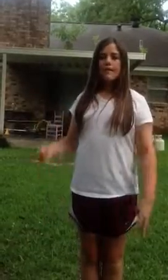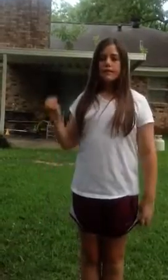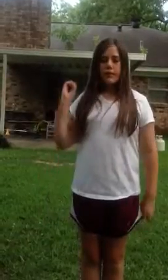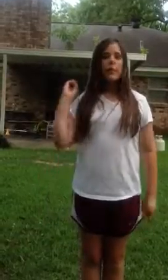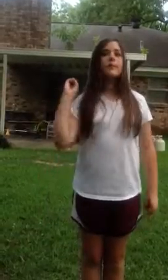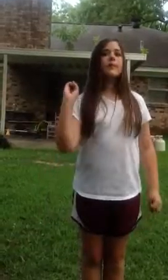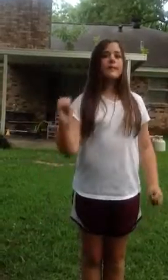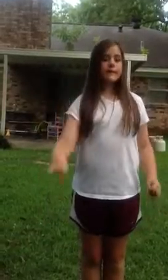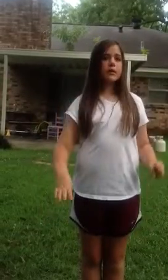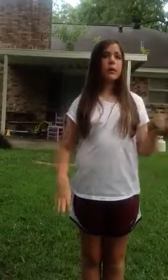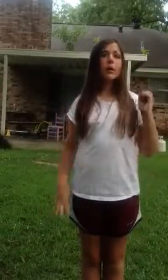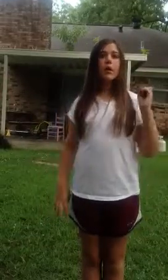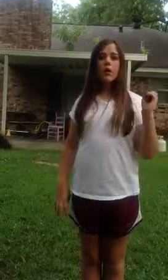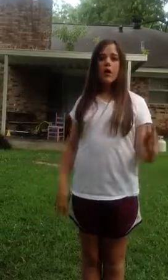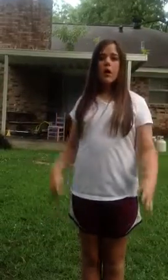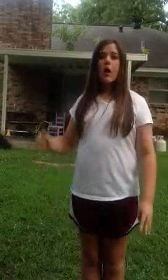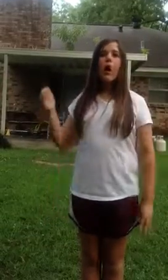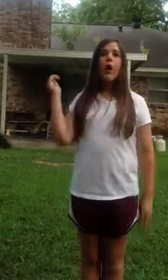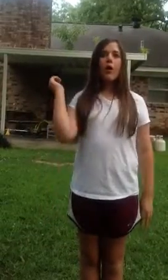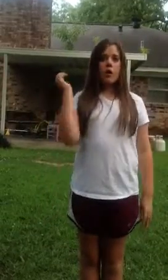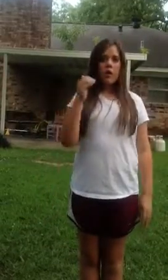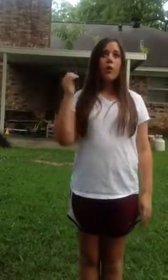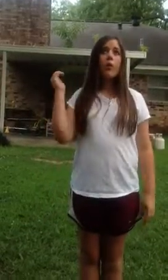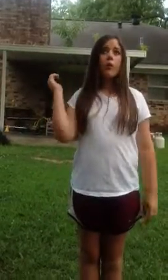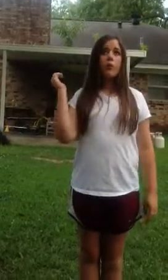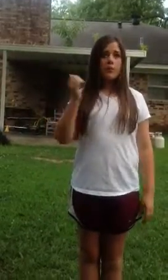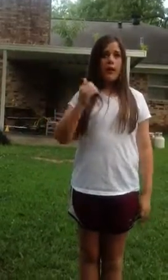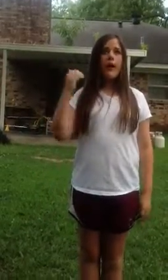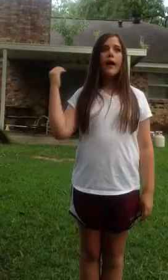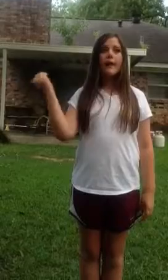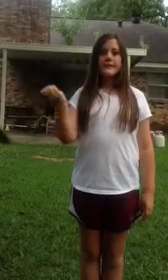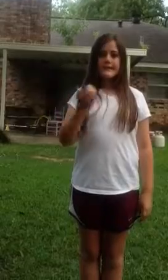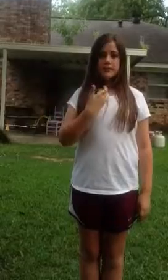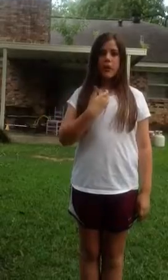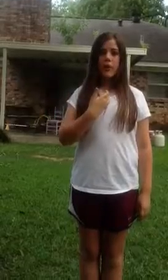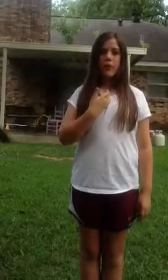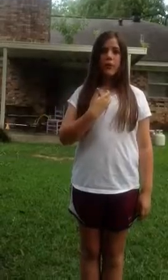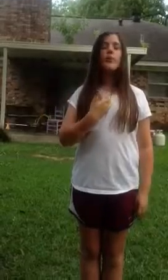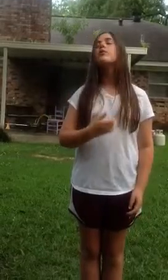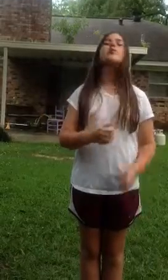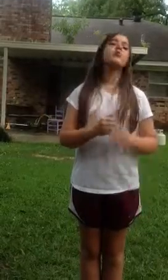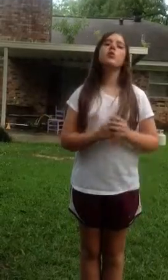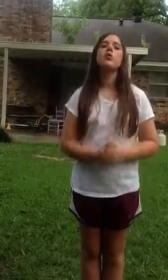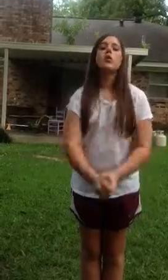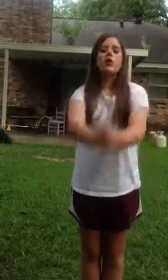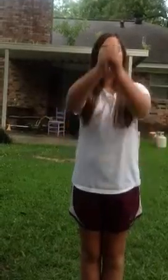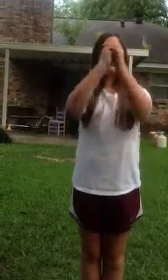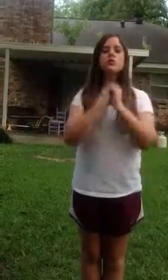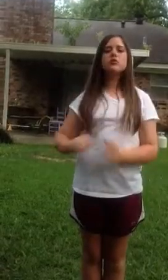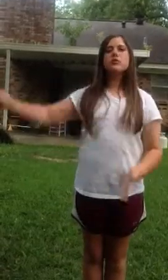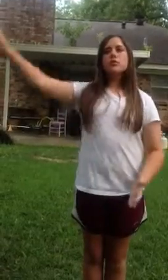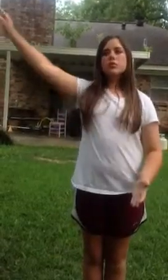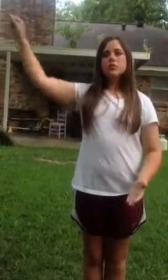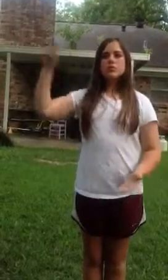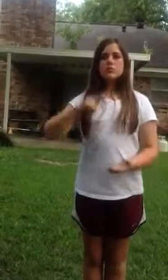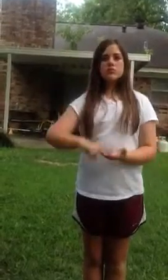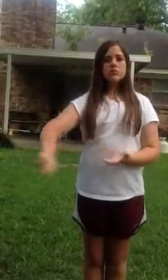known before, O my soul, and worship Your